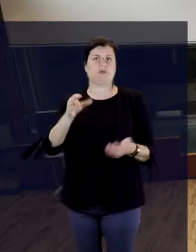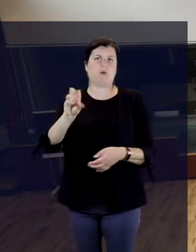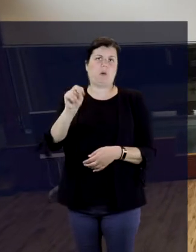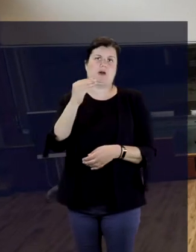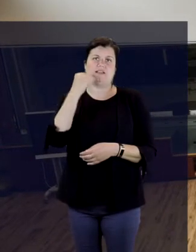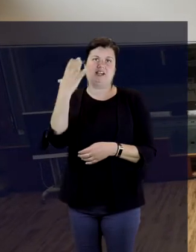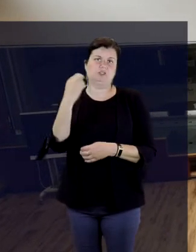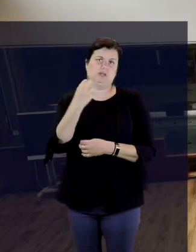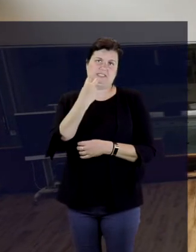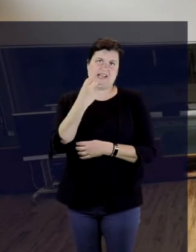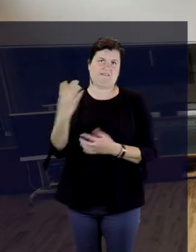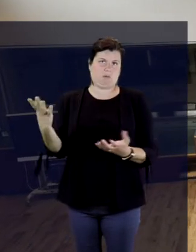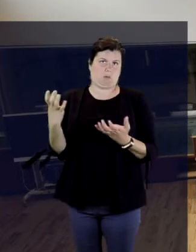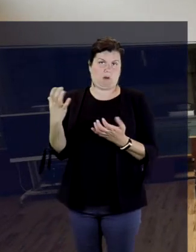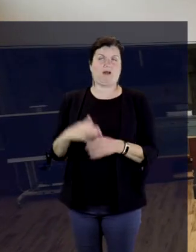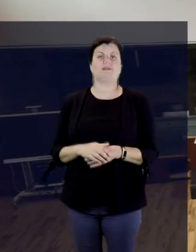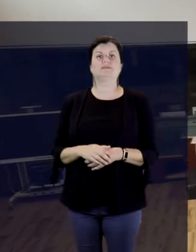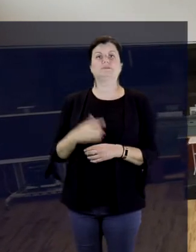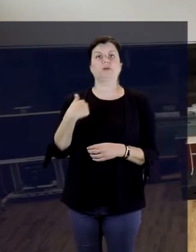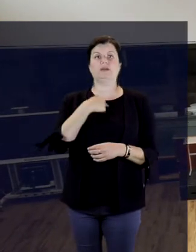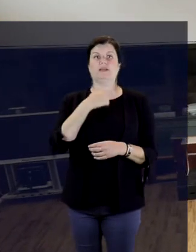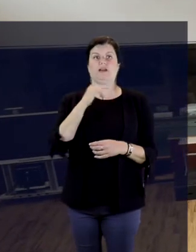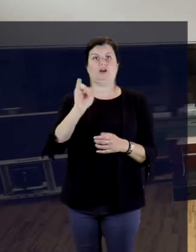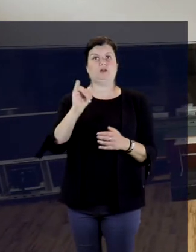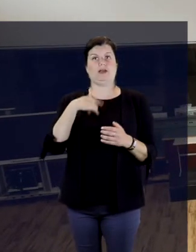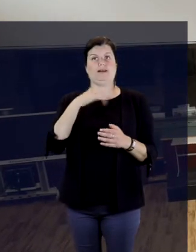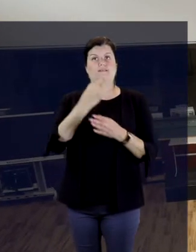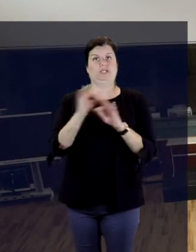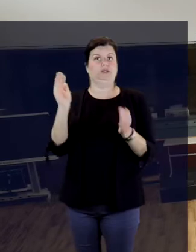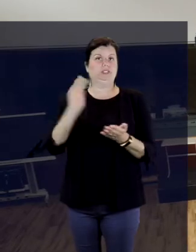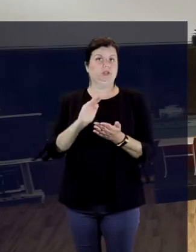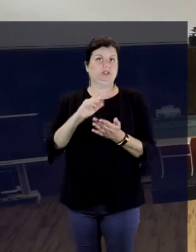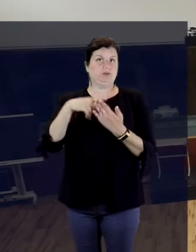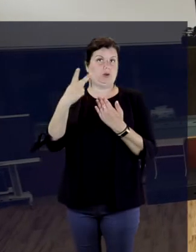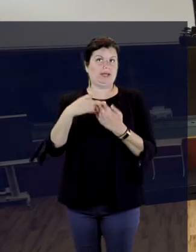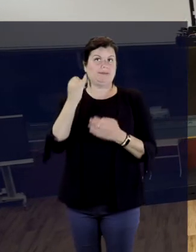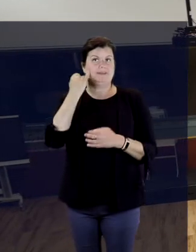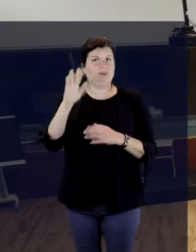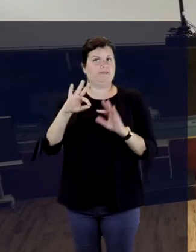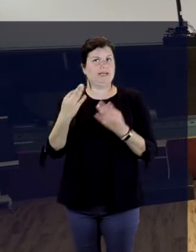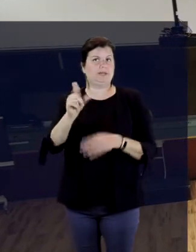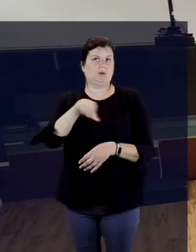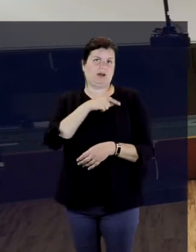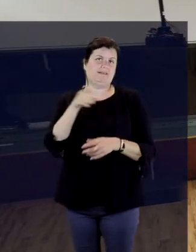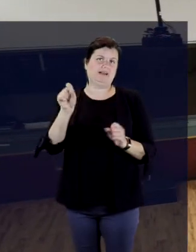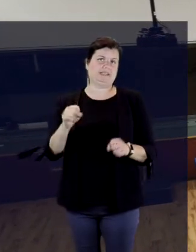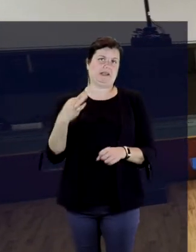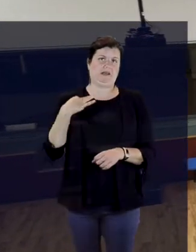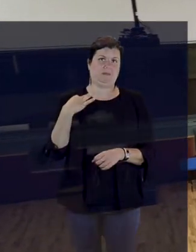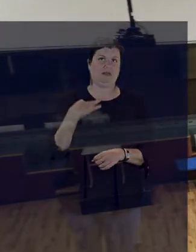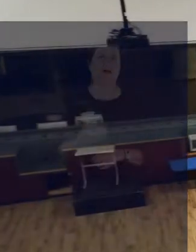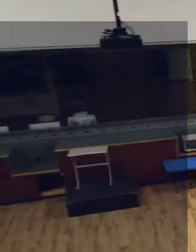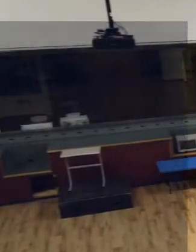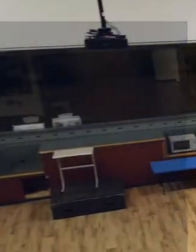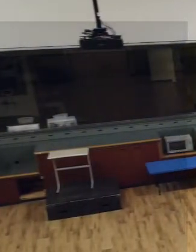We also have a free and reduced lunch program if a family qualifies, which they are able to apply for.